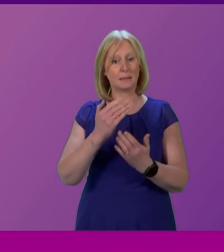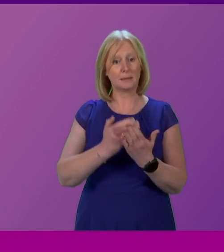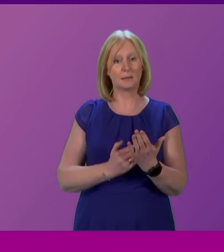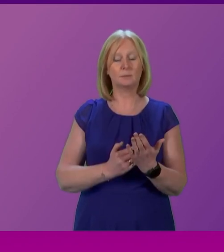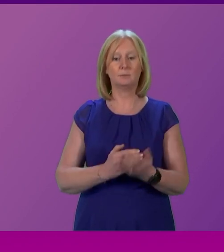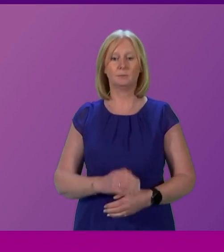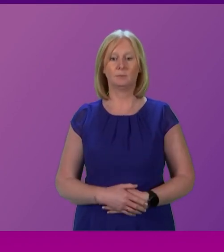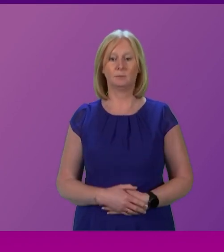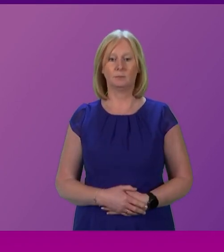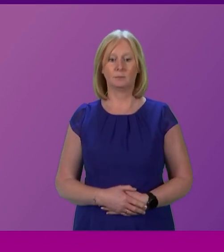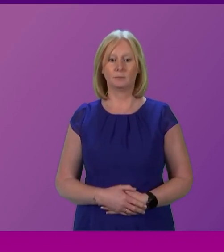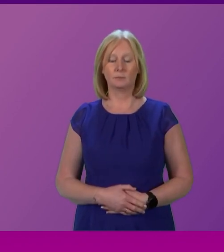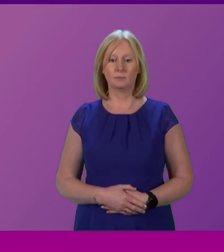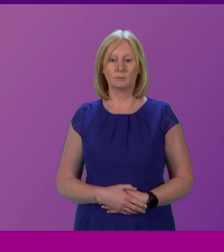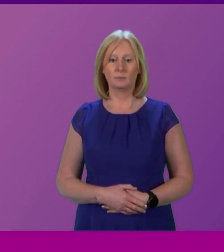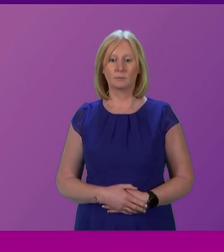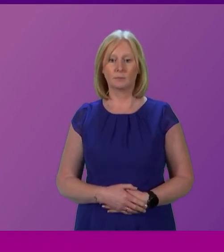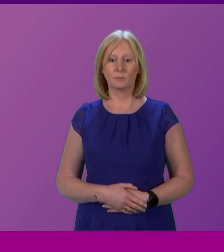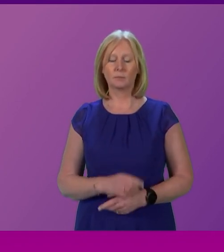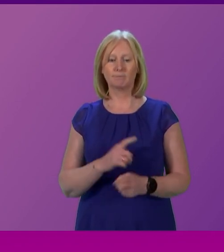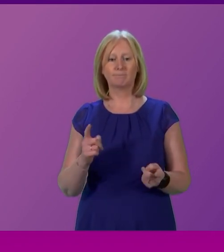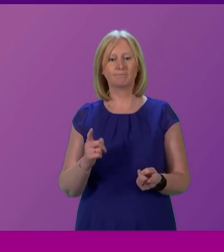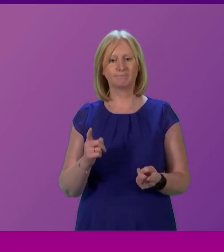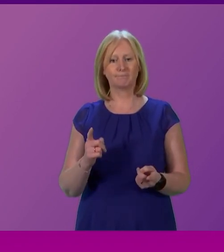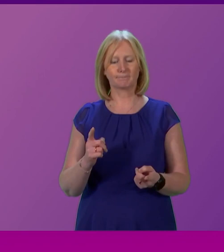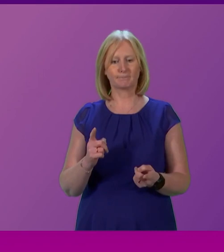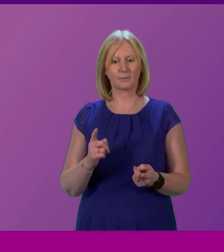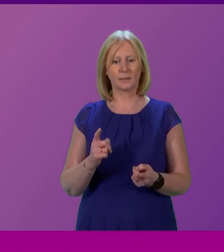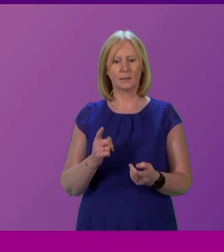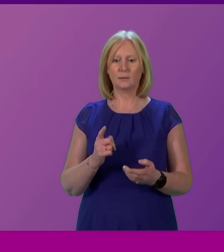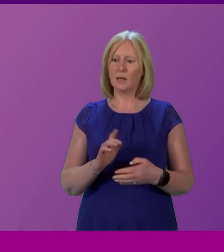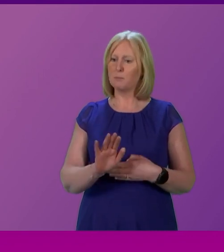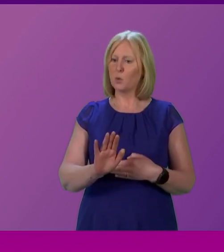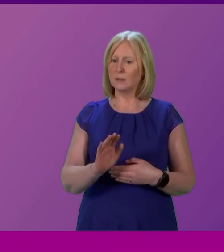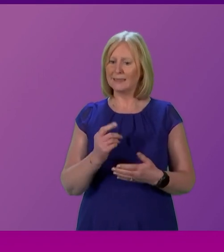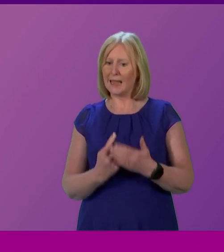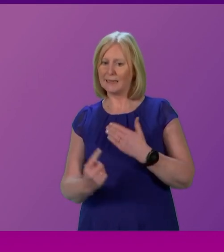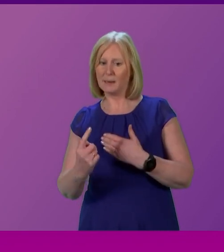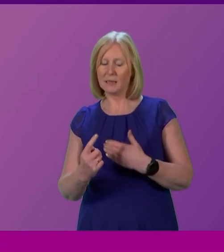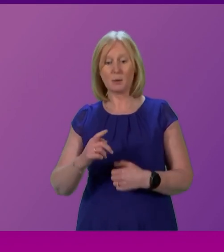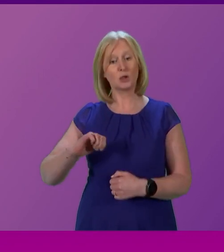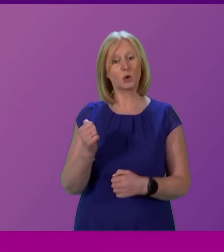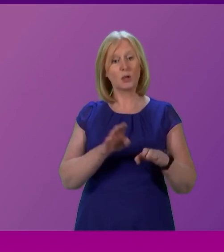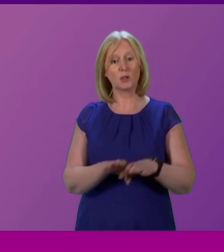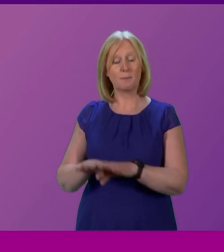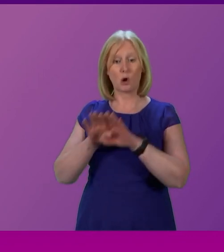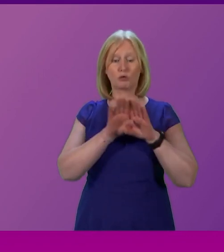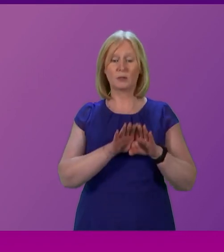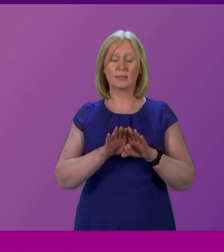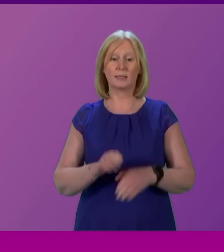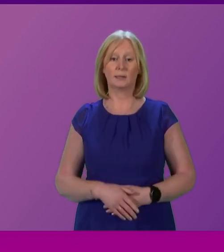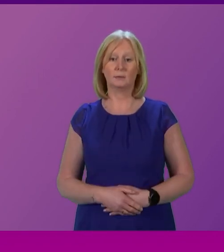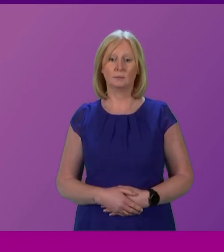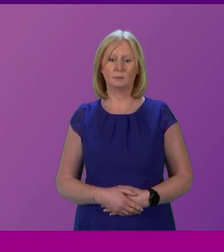politicians take offence at our claim that they are opposing not just independence, but Scottish democracy itself, the question for them to answer is,